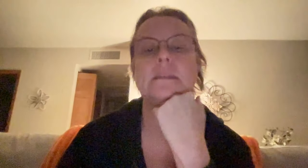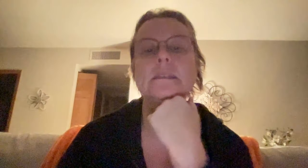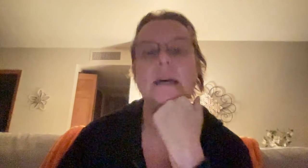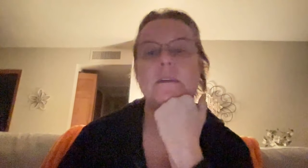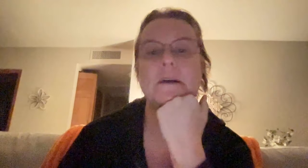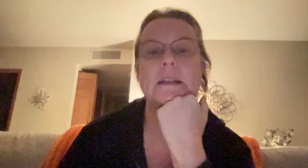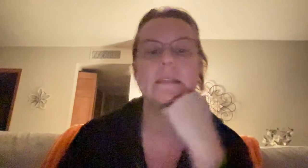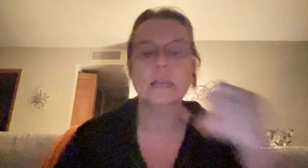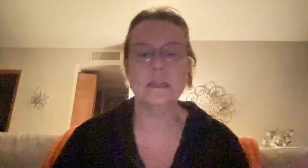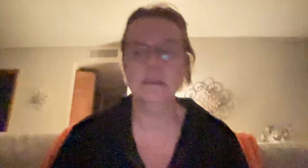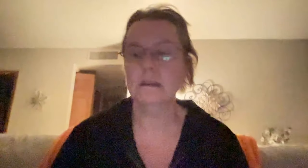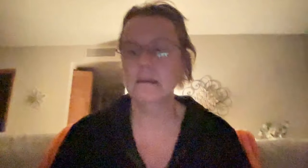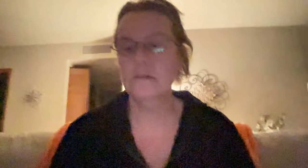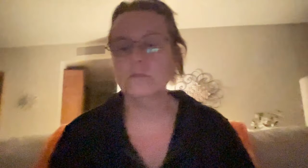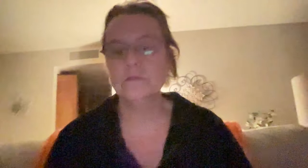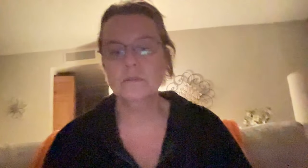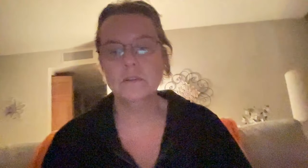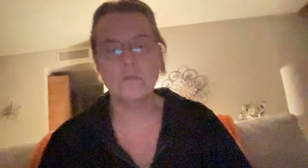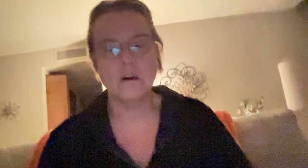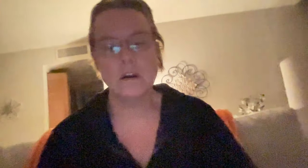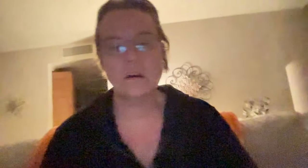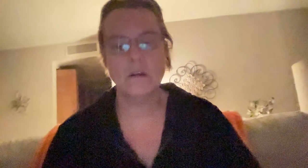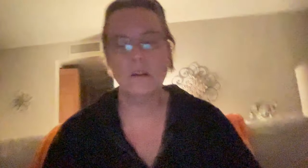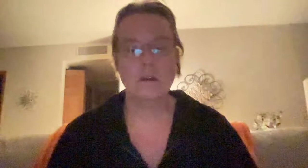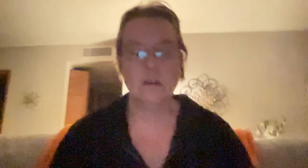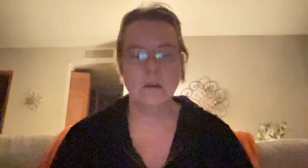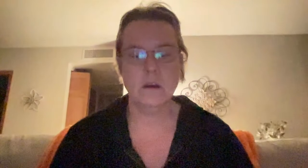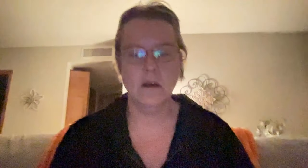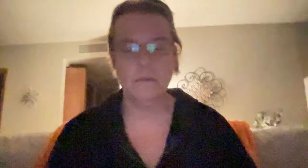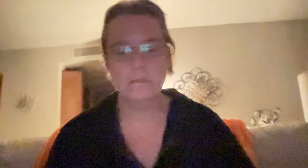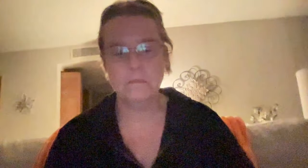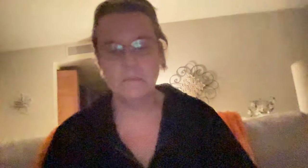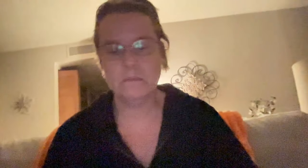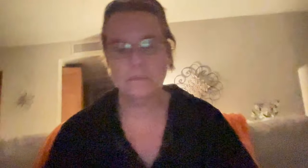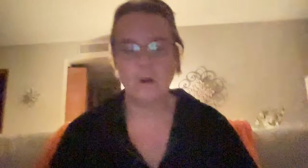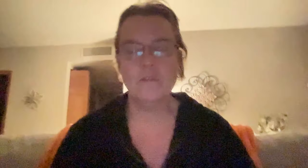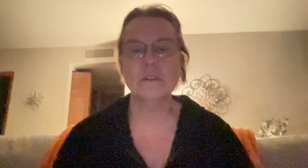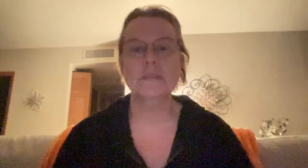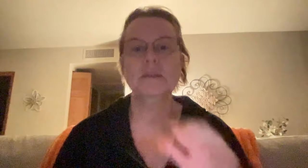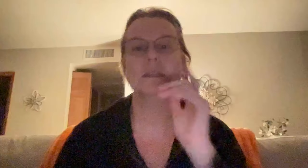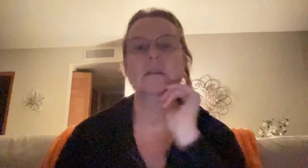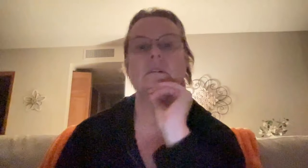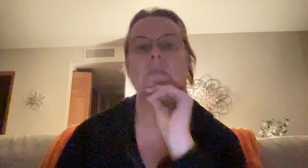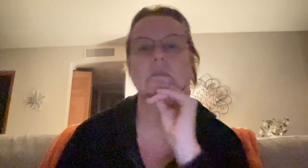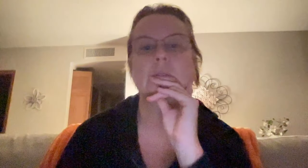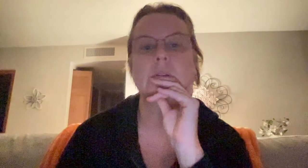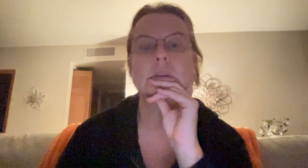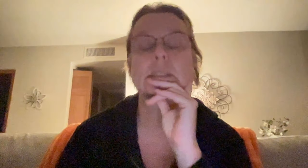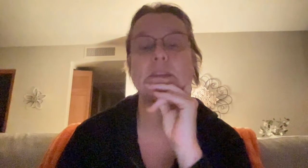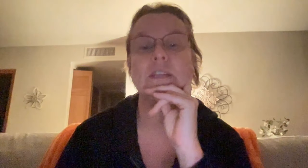I don't want anything rude or, um, overly political, especially